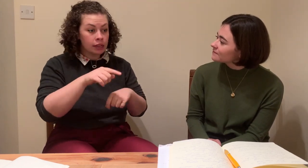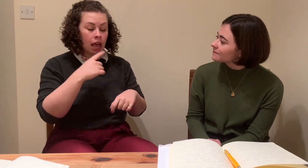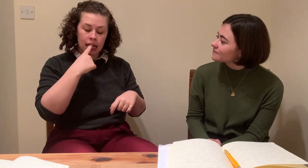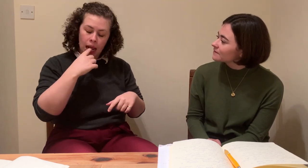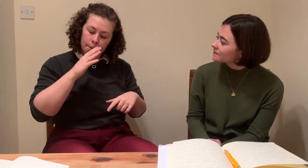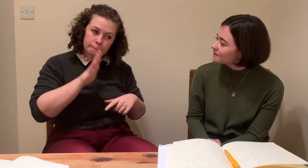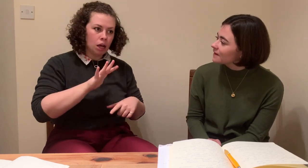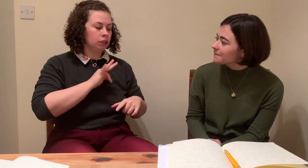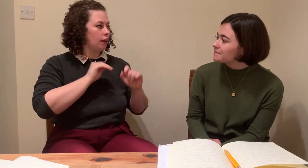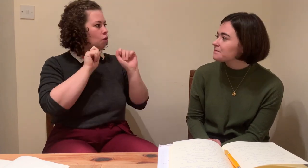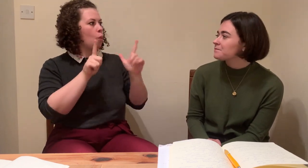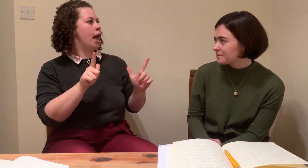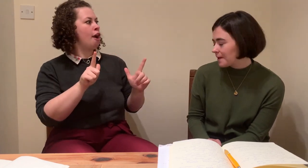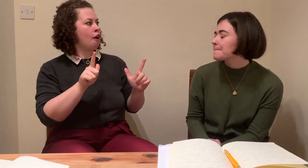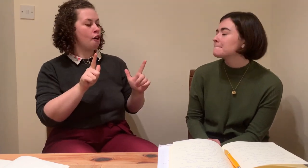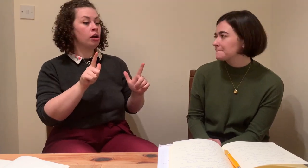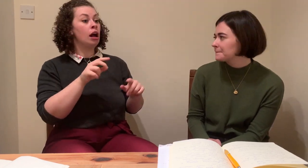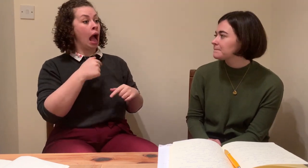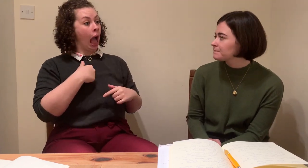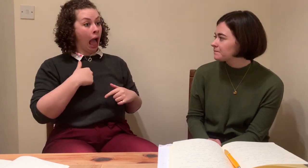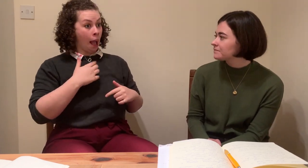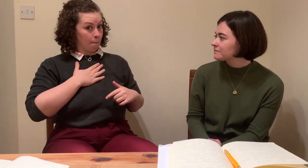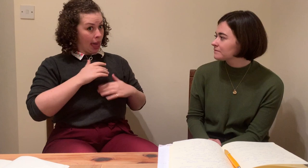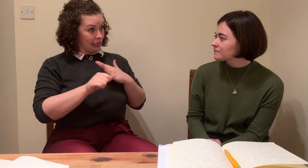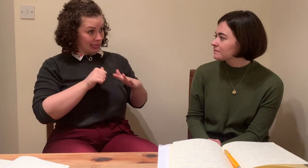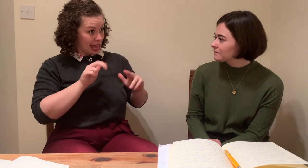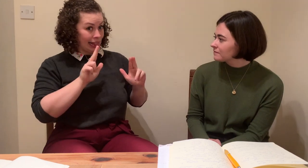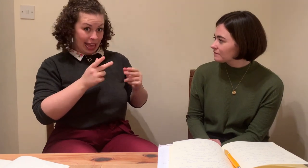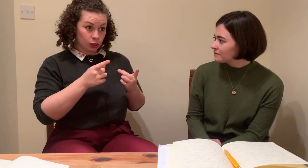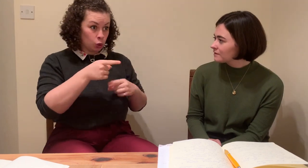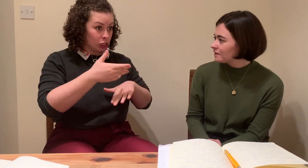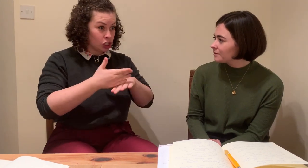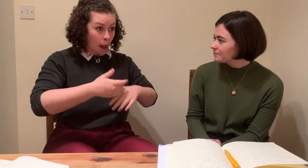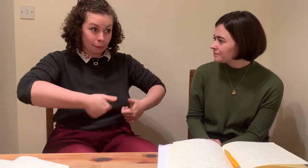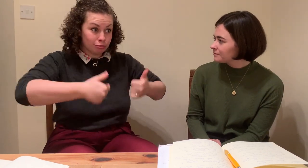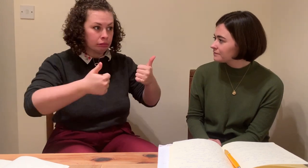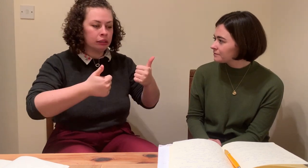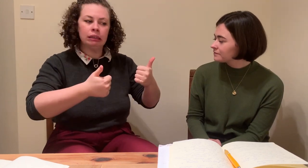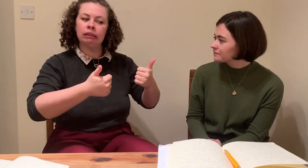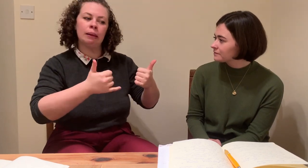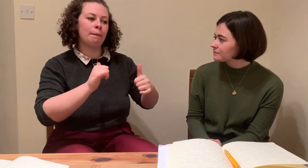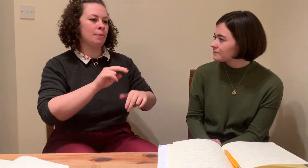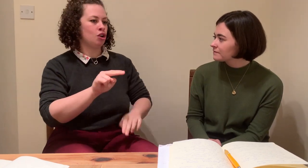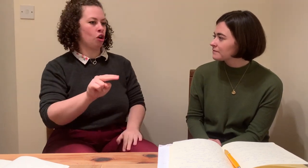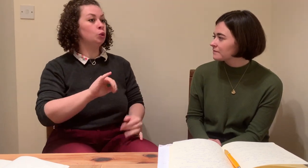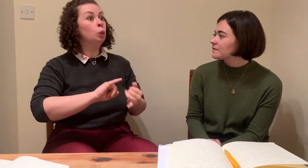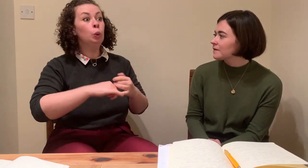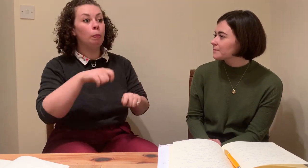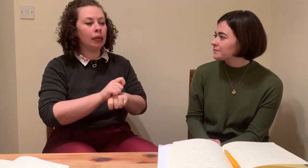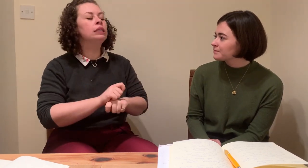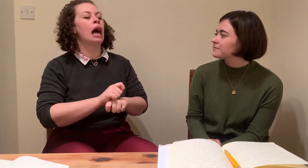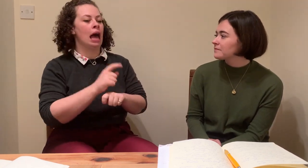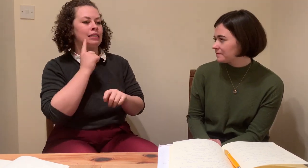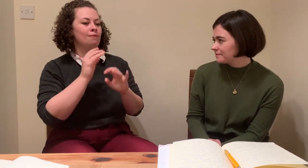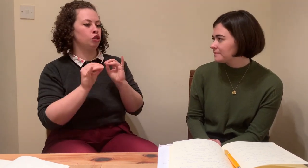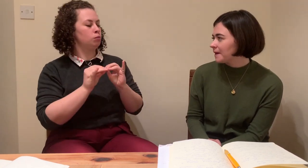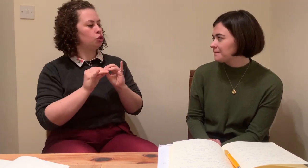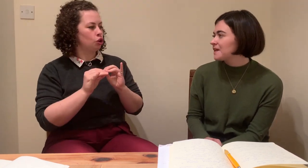I actually have the skills? You know, can I actually interpret this or not? You know, and, you know, maybe I should, you know, discuss with someone